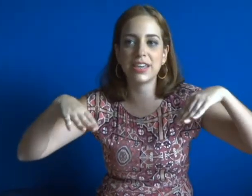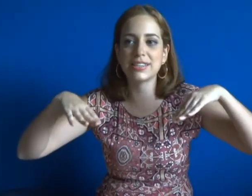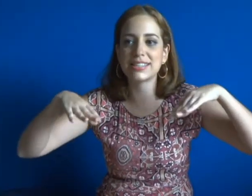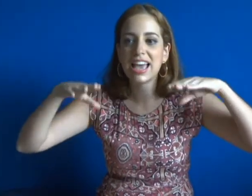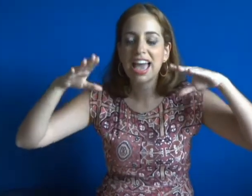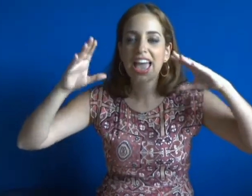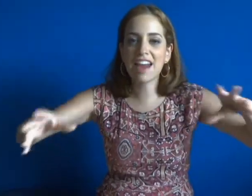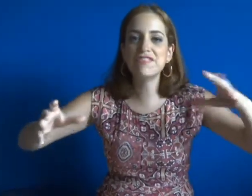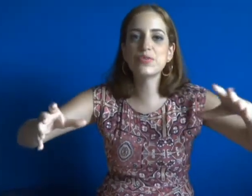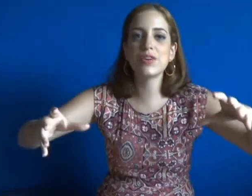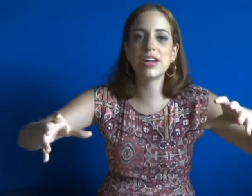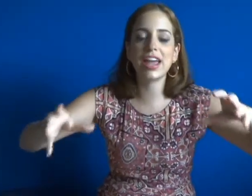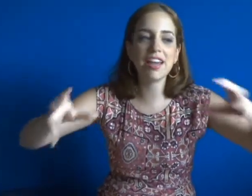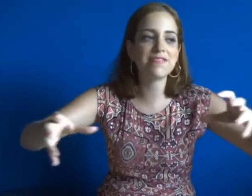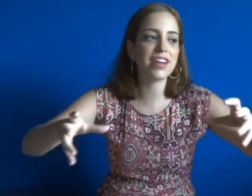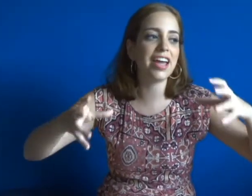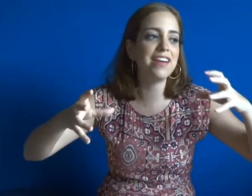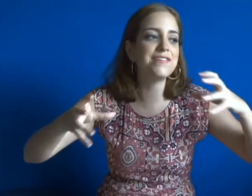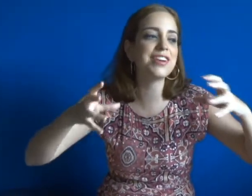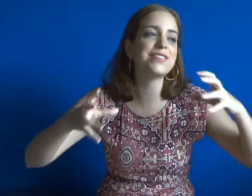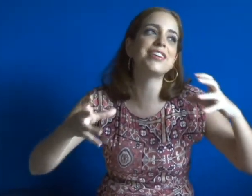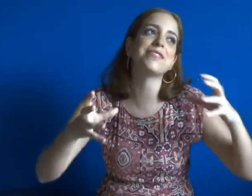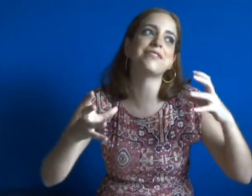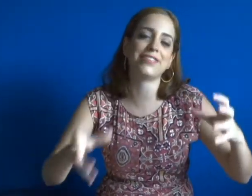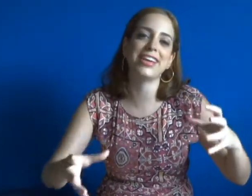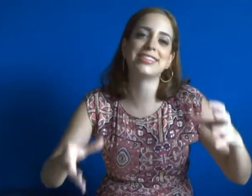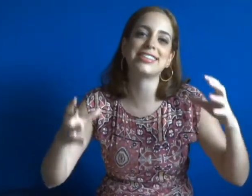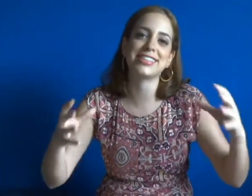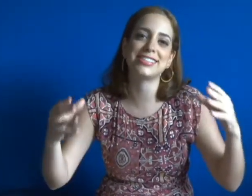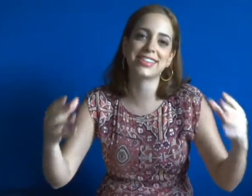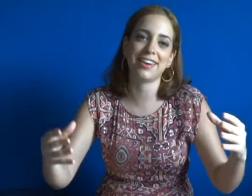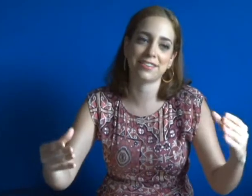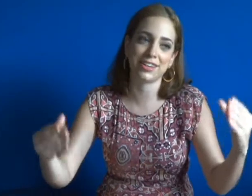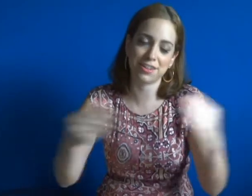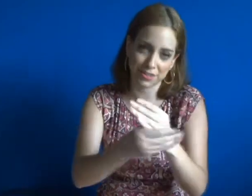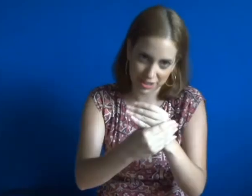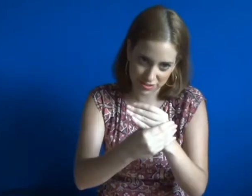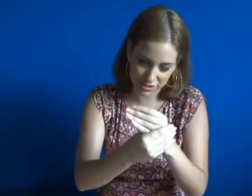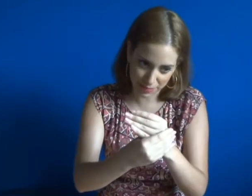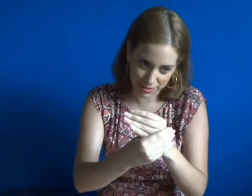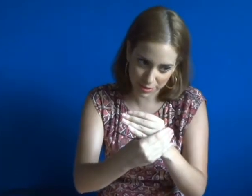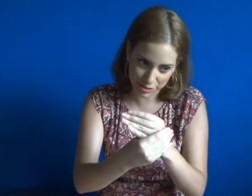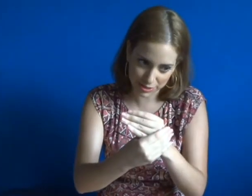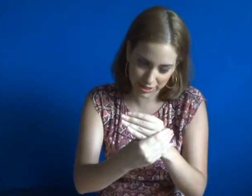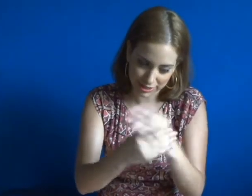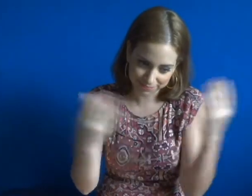because everyone, every, every one of their friends is together in a relationship, and they're just like,